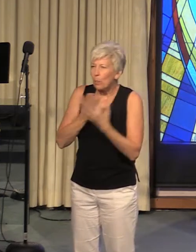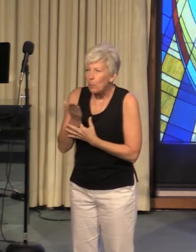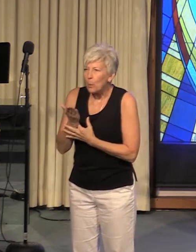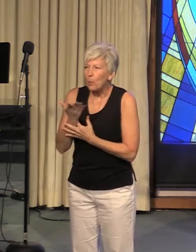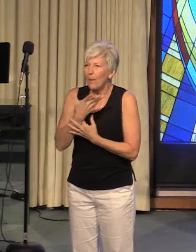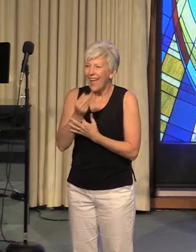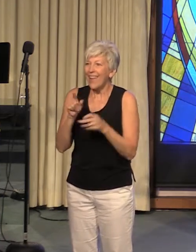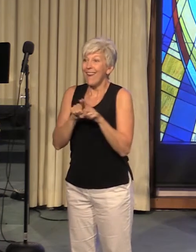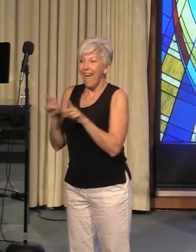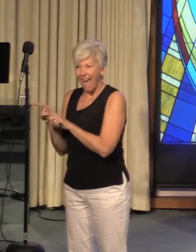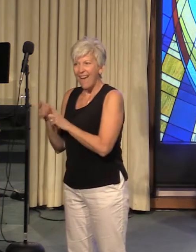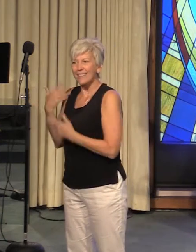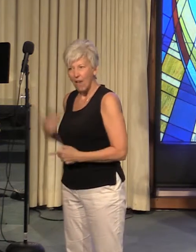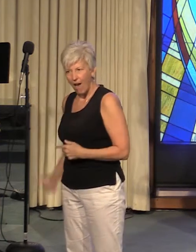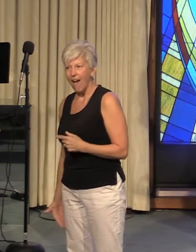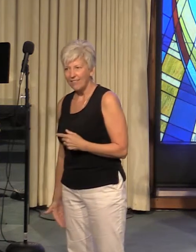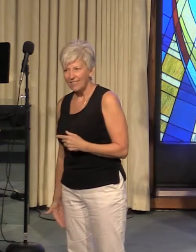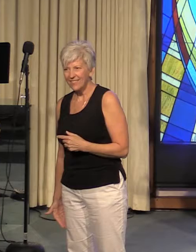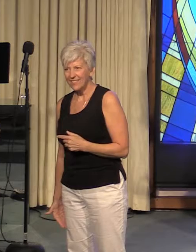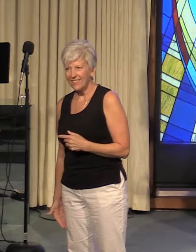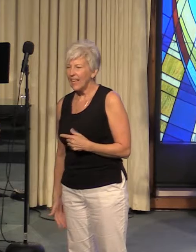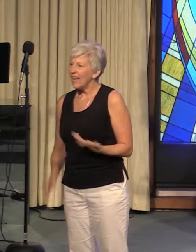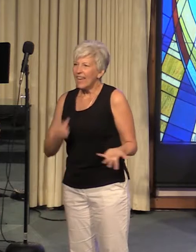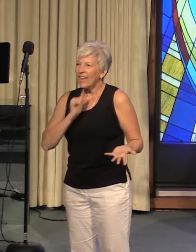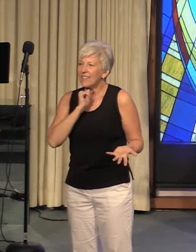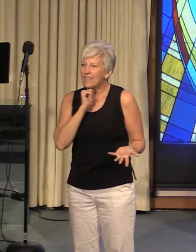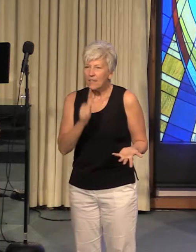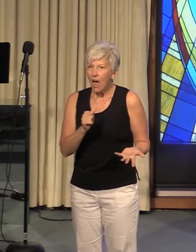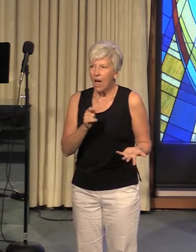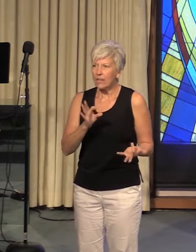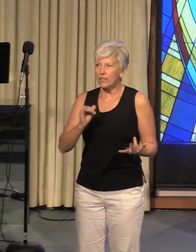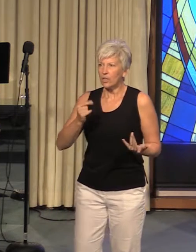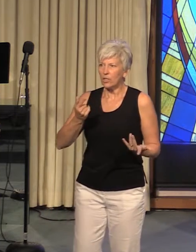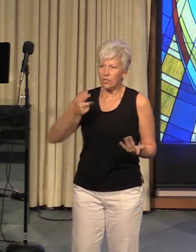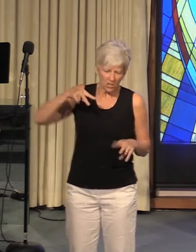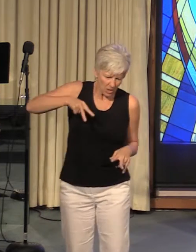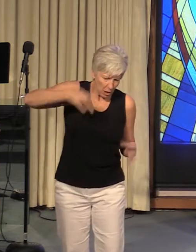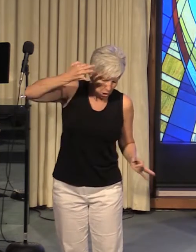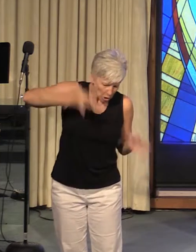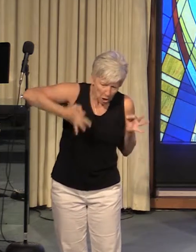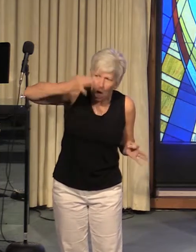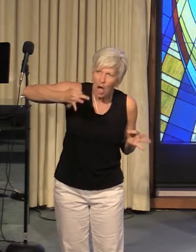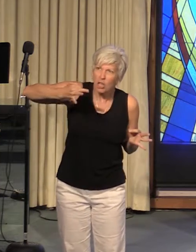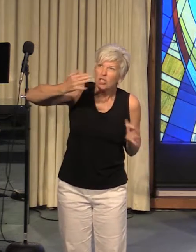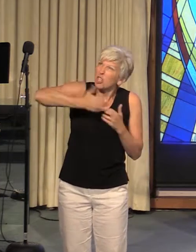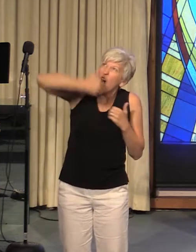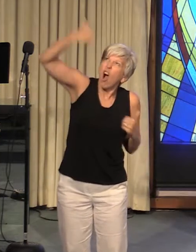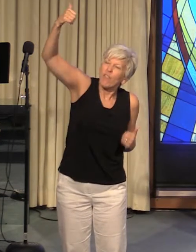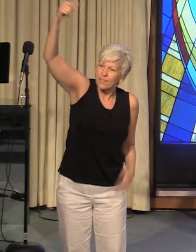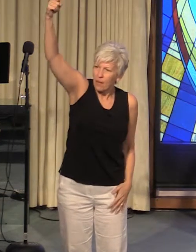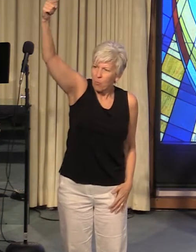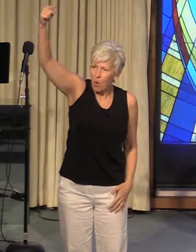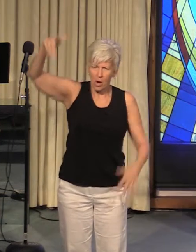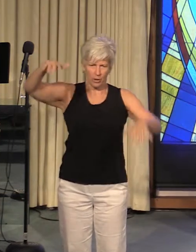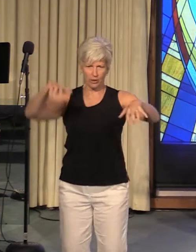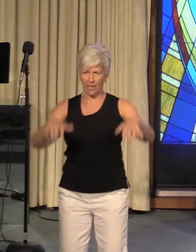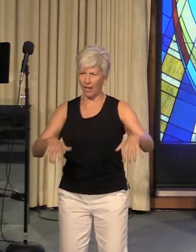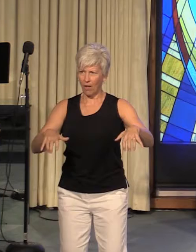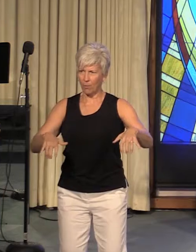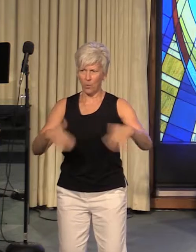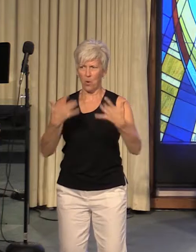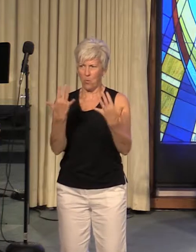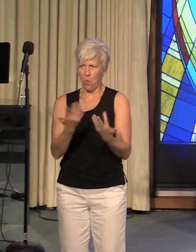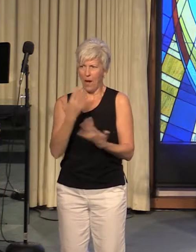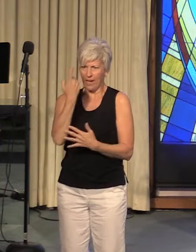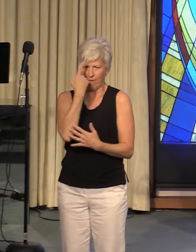and is not some spiteful judge off somewhere sitting on a throne waiting for the